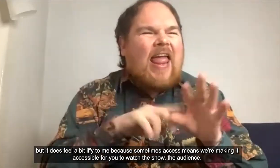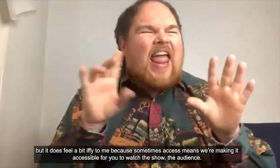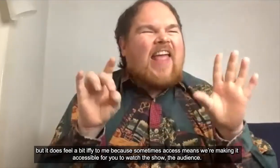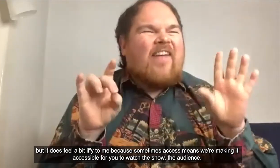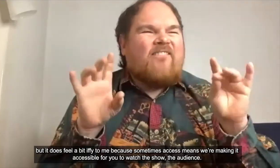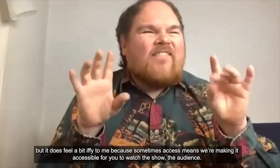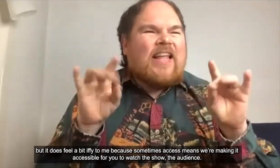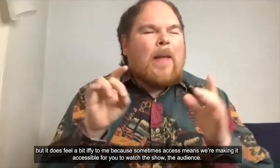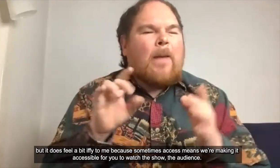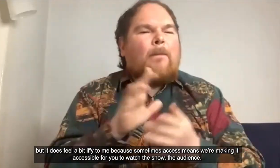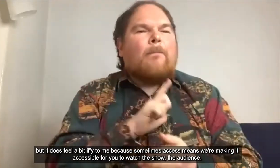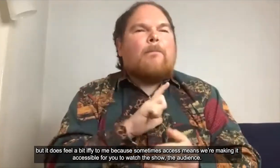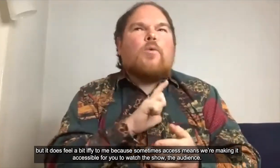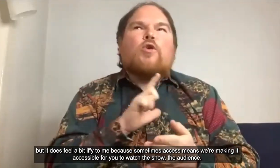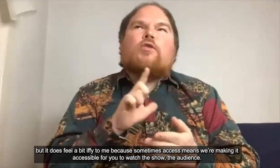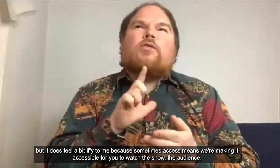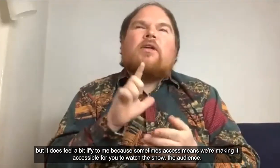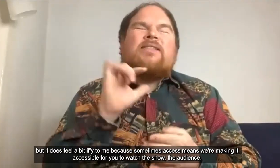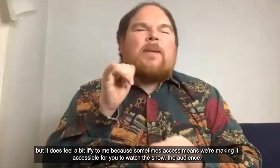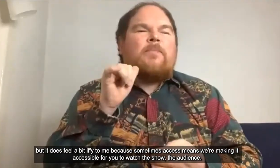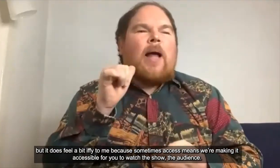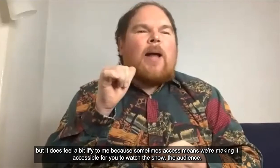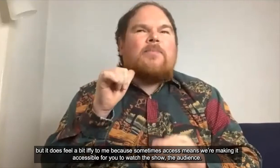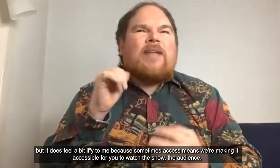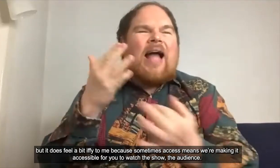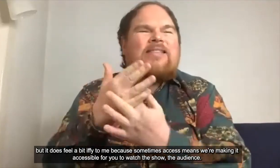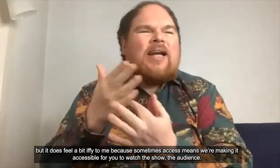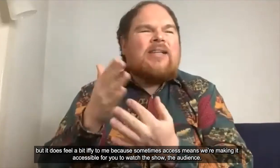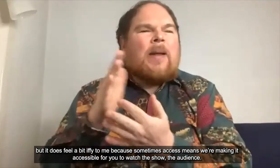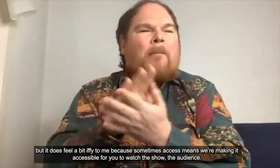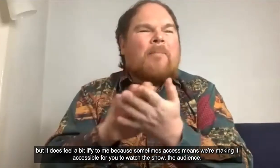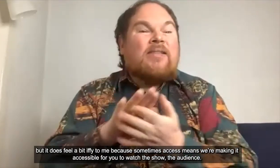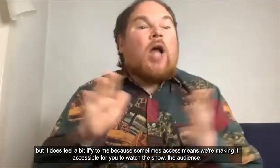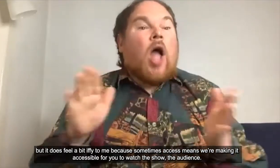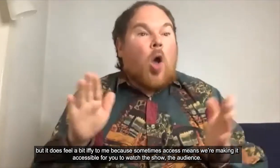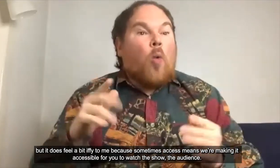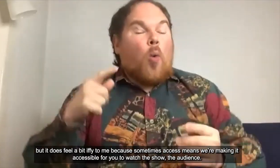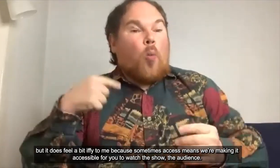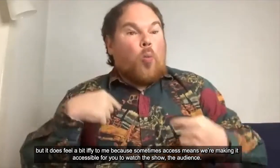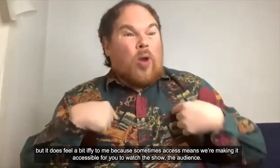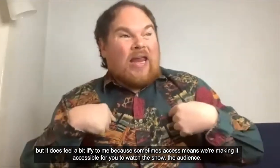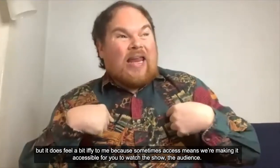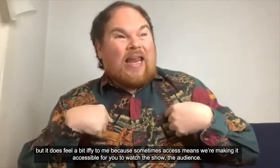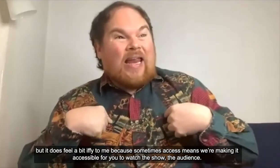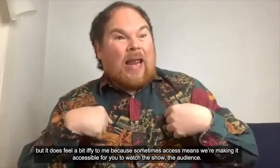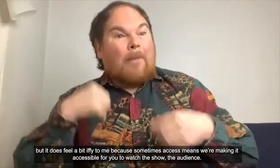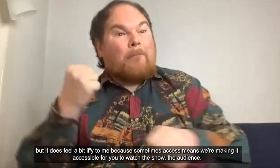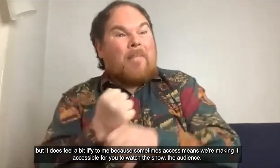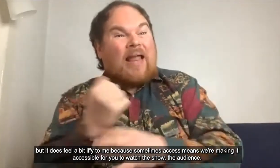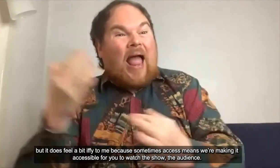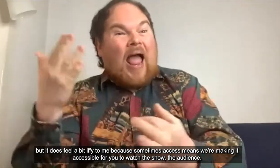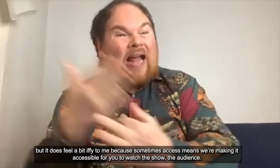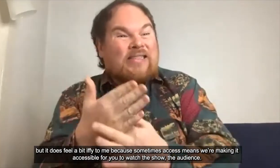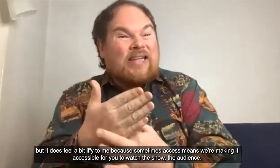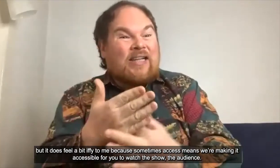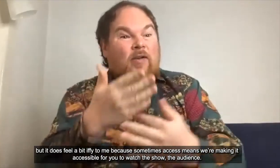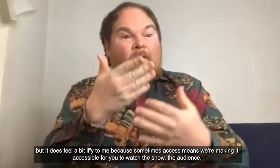me a bit iffy because sometimes access means we're making